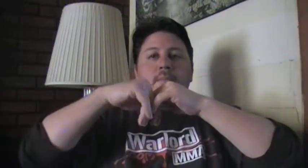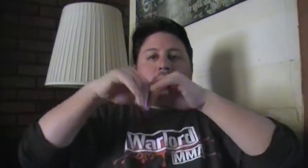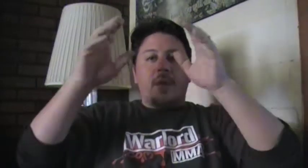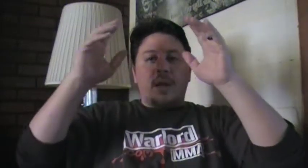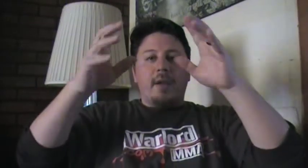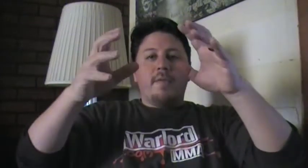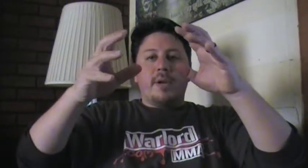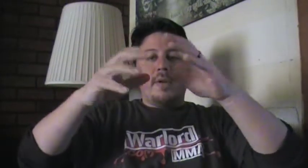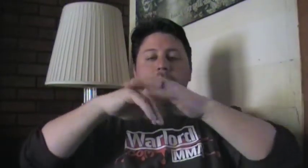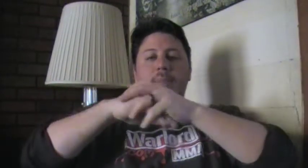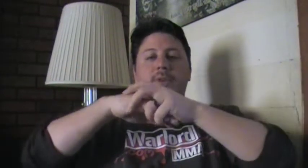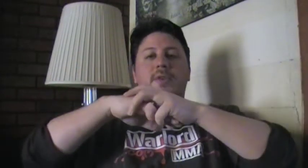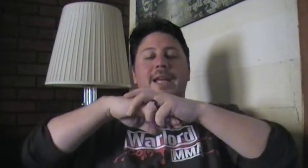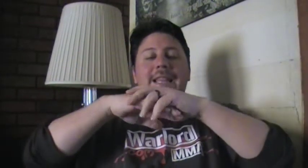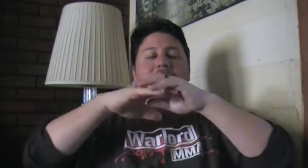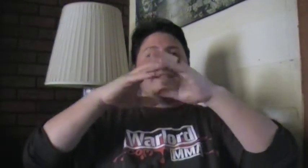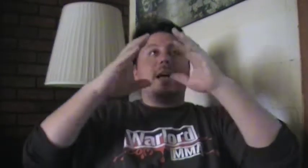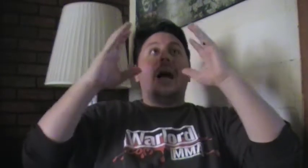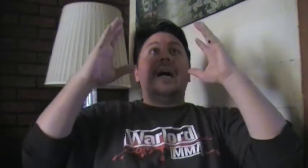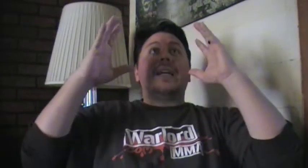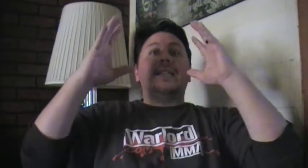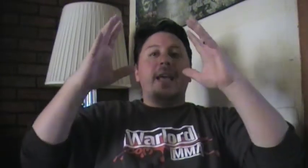Hi everybody, I'm going to try this again.